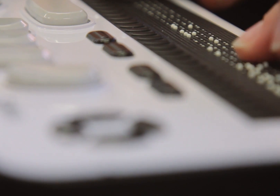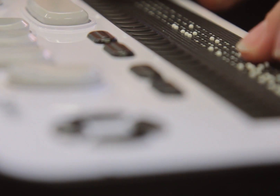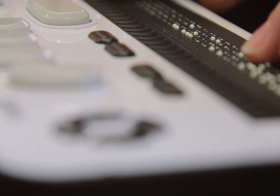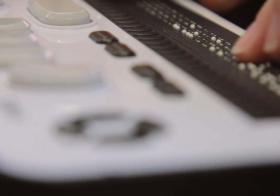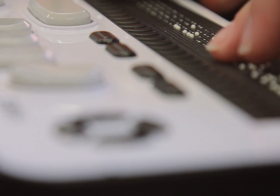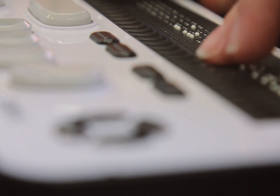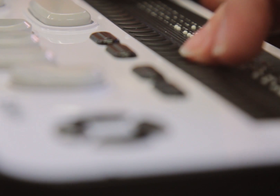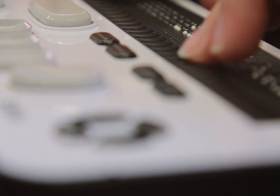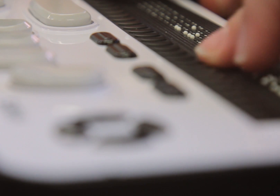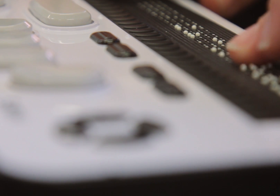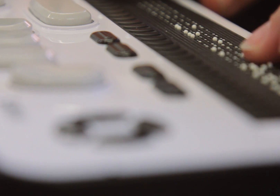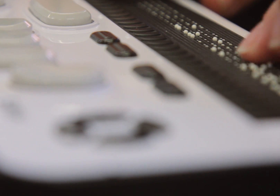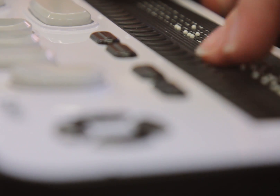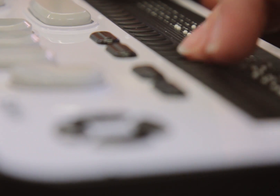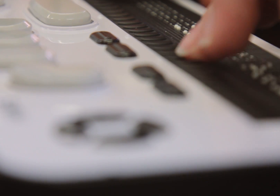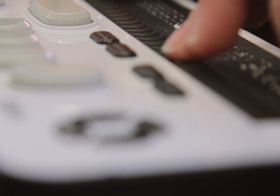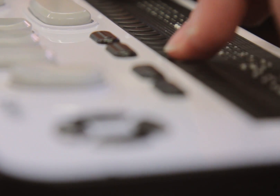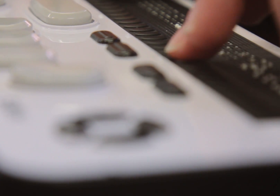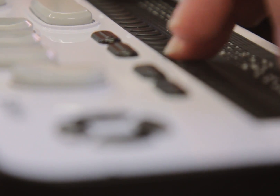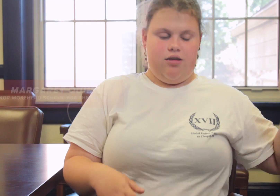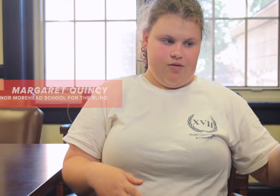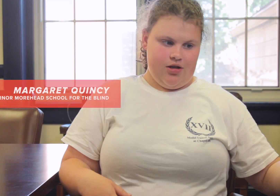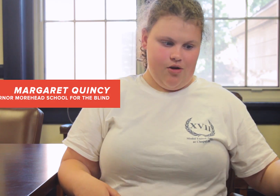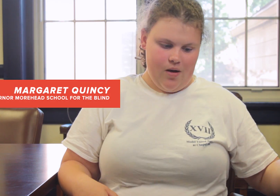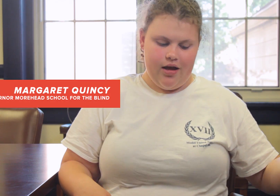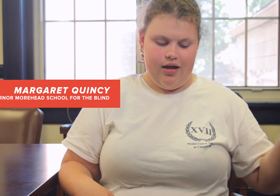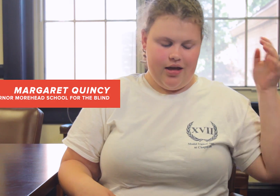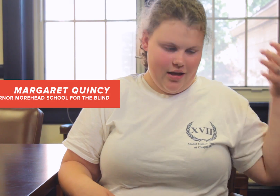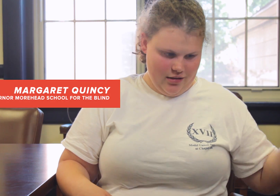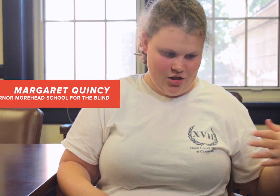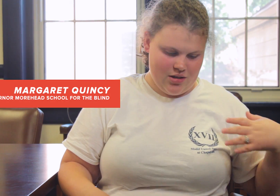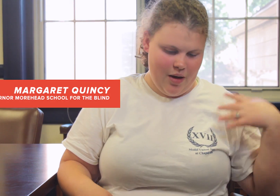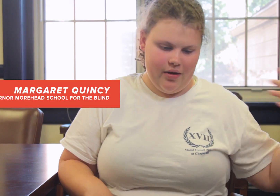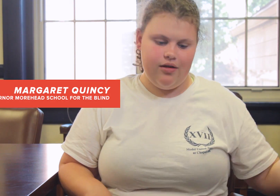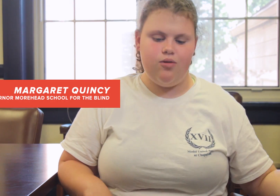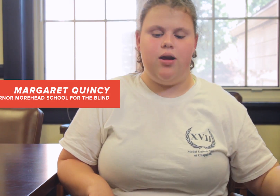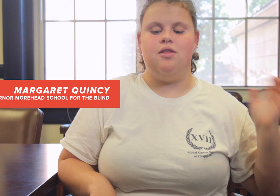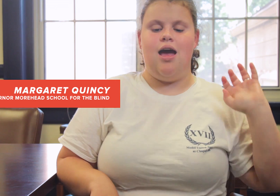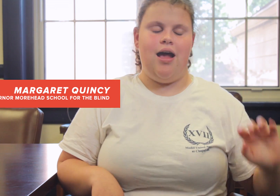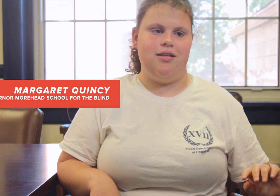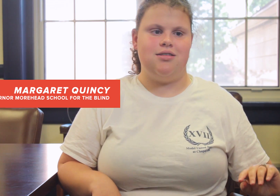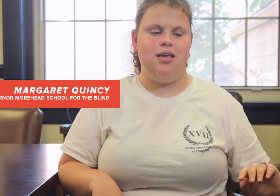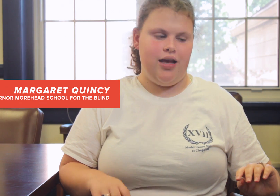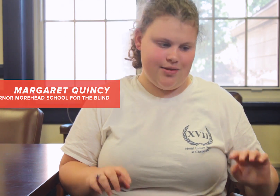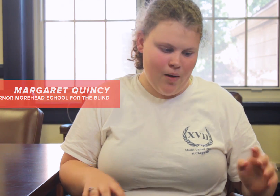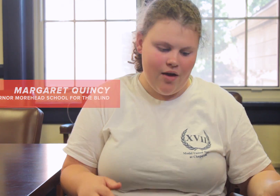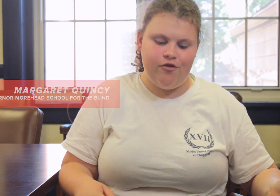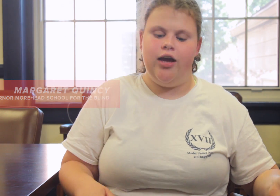convenient to the teacher. You can do it just about anywhere that has Wi-Fi,